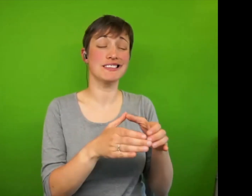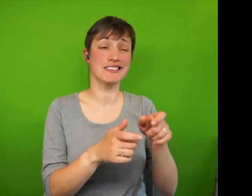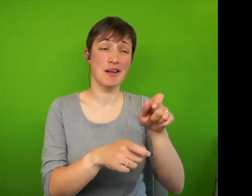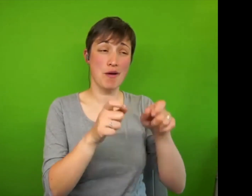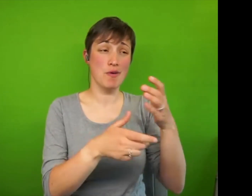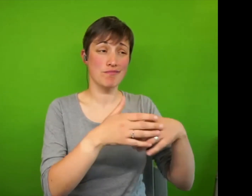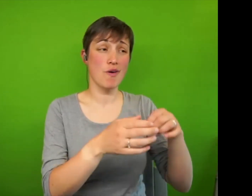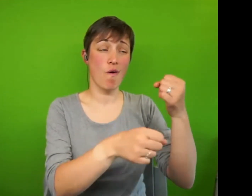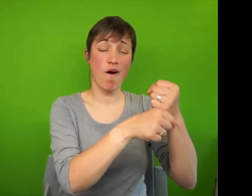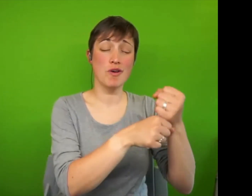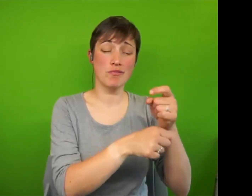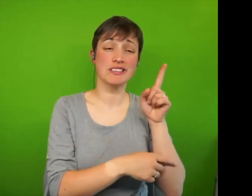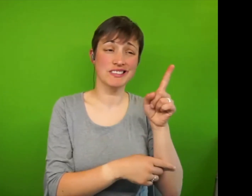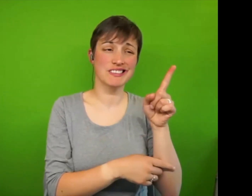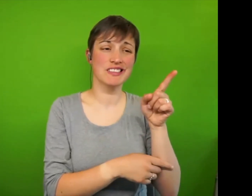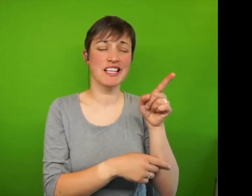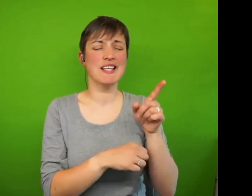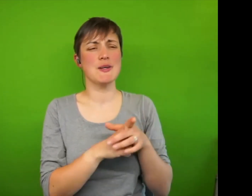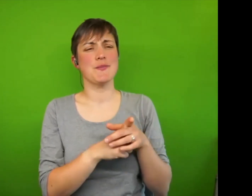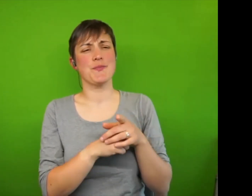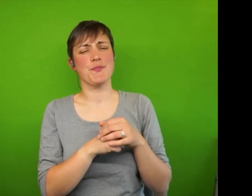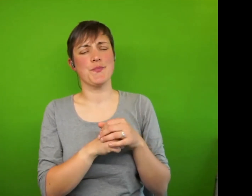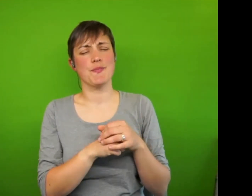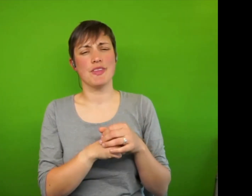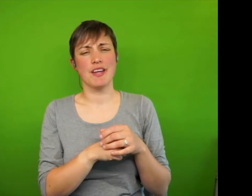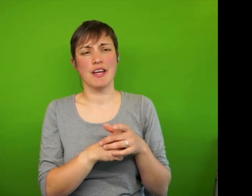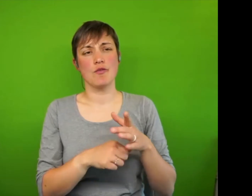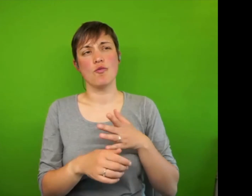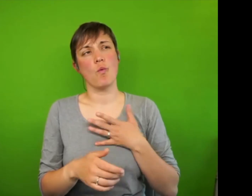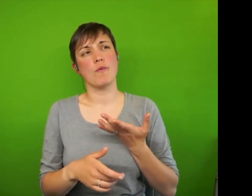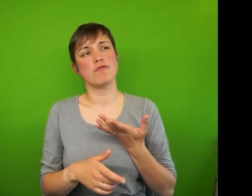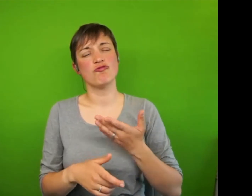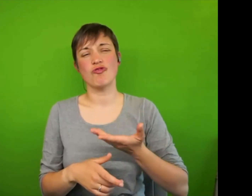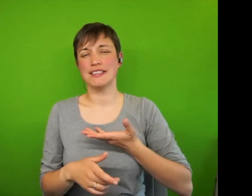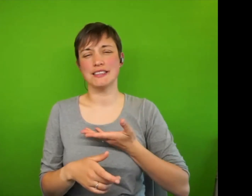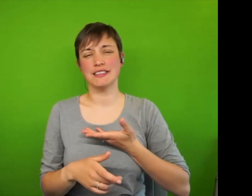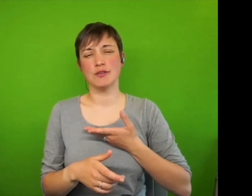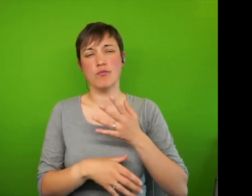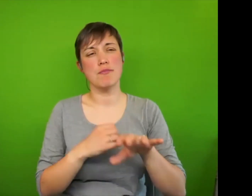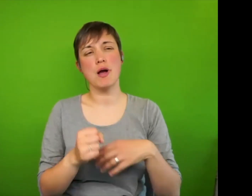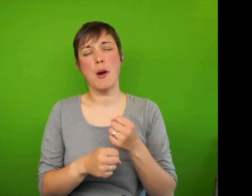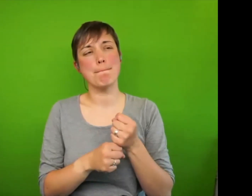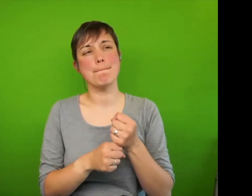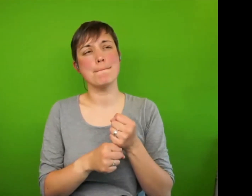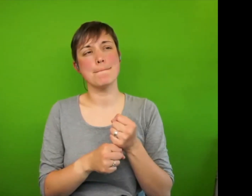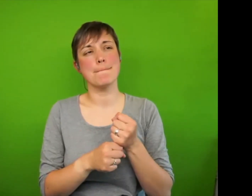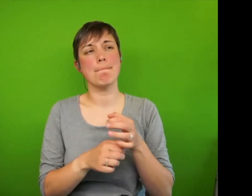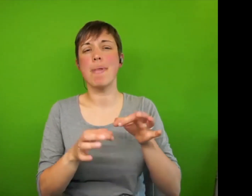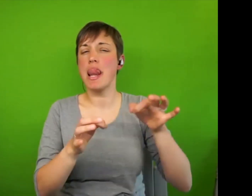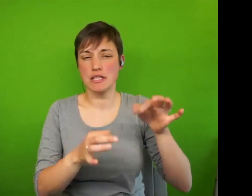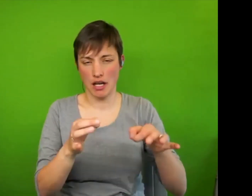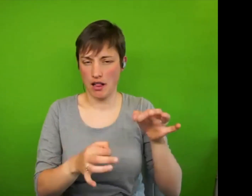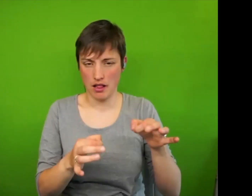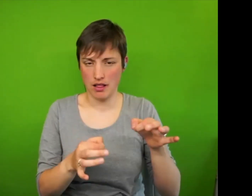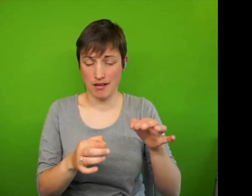avoid rights being politicized in a party political sense. So that's one